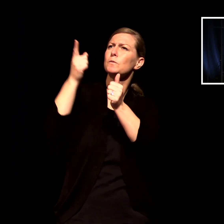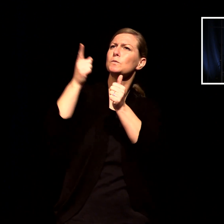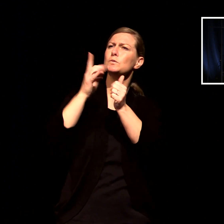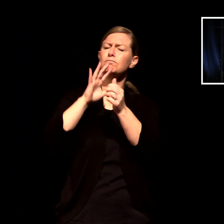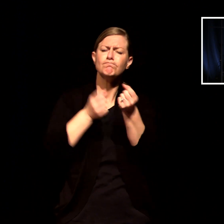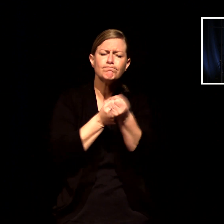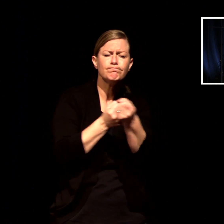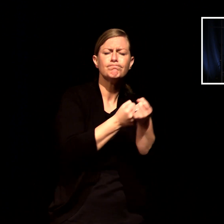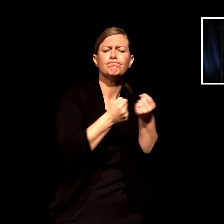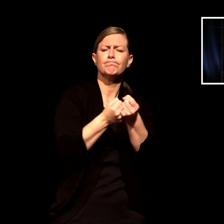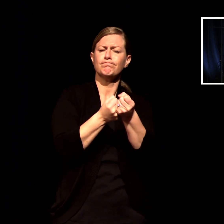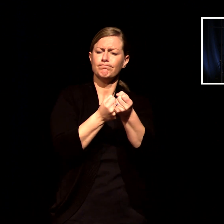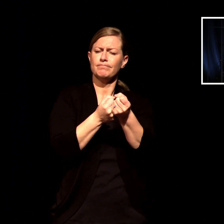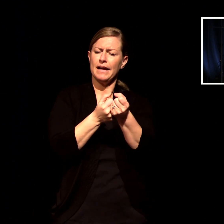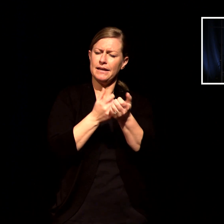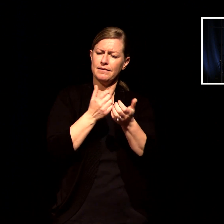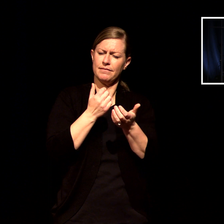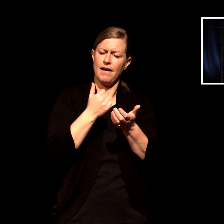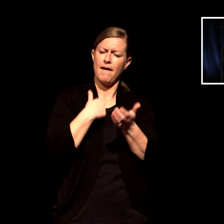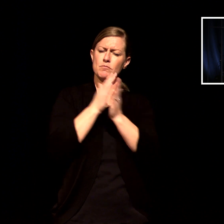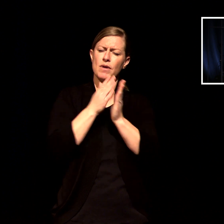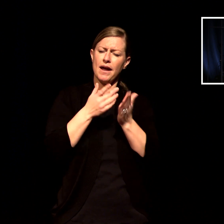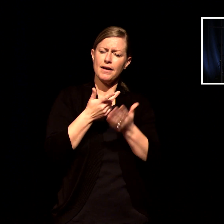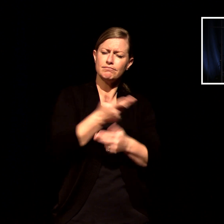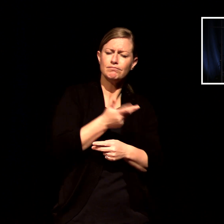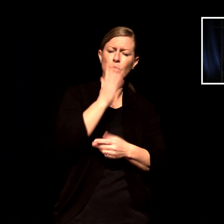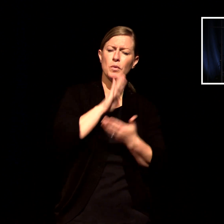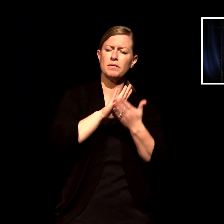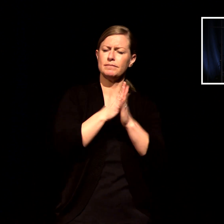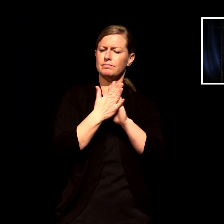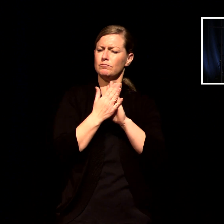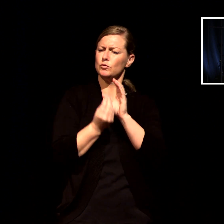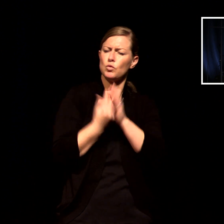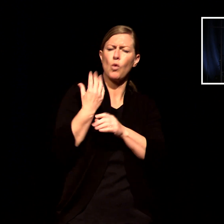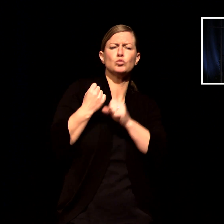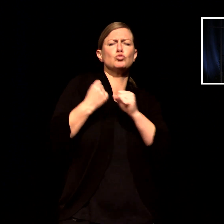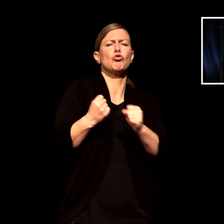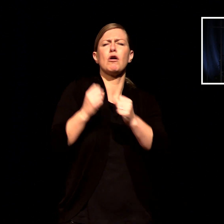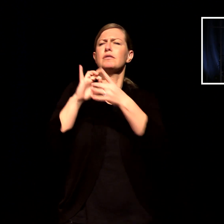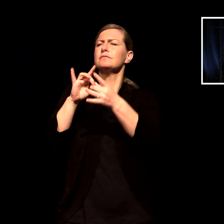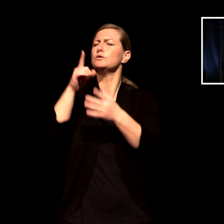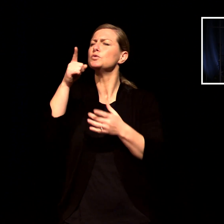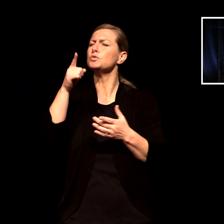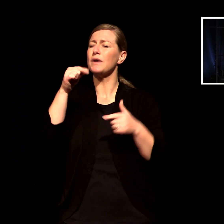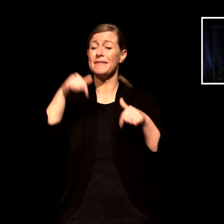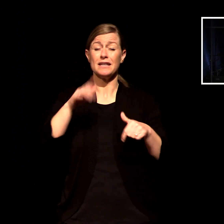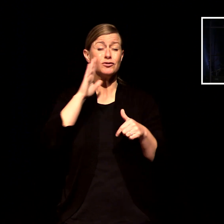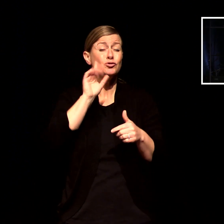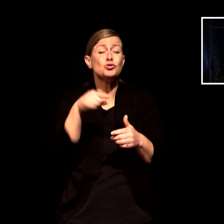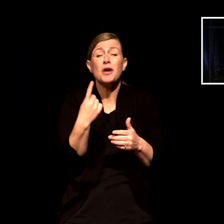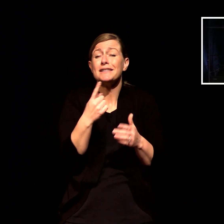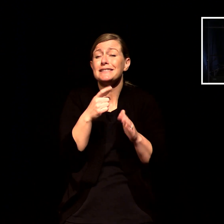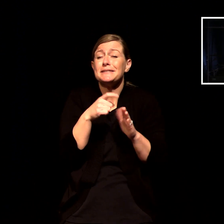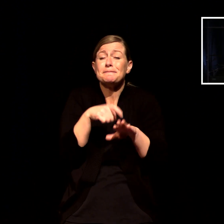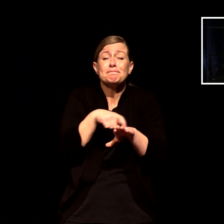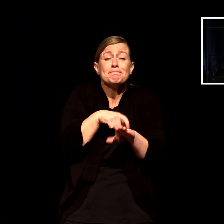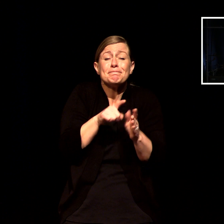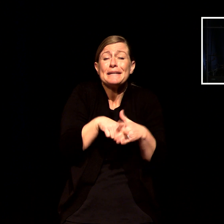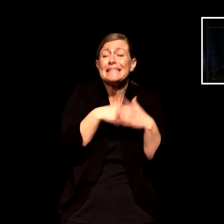bear fruit and that this would just be the beginning that you would continue to bring people to you through that ministry